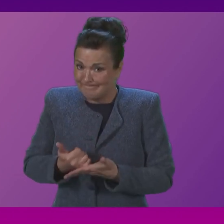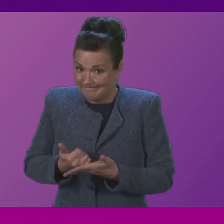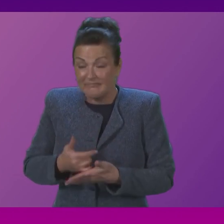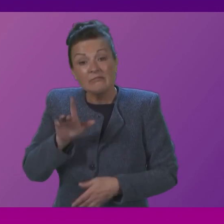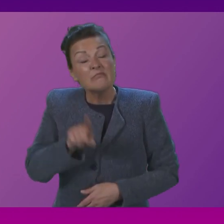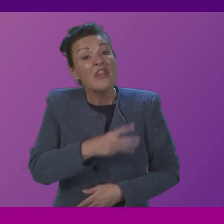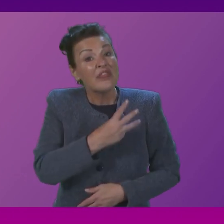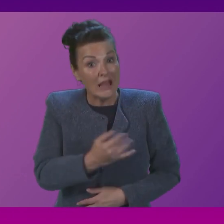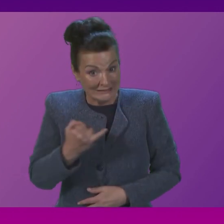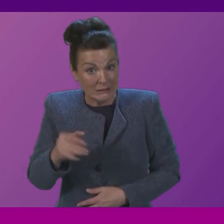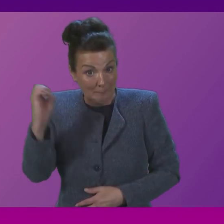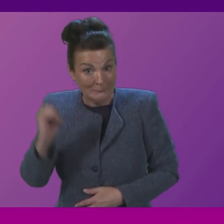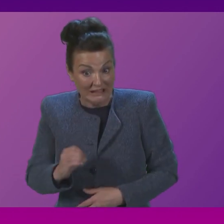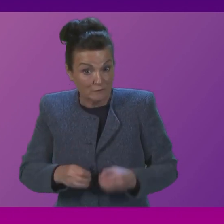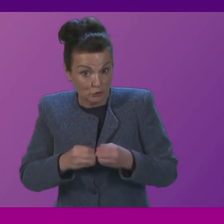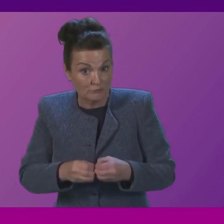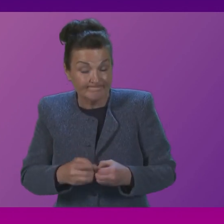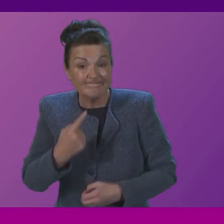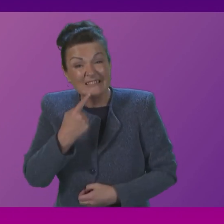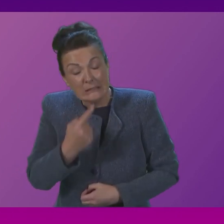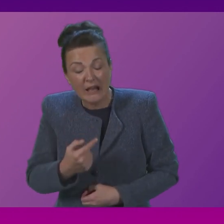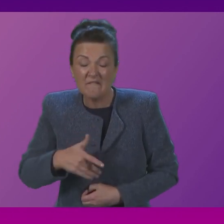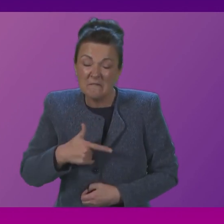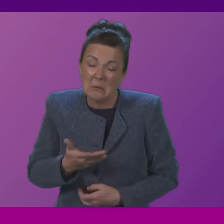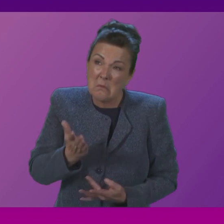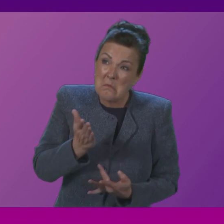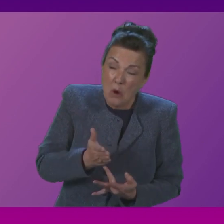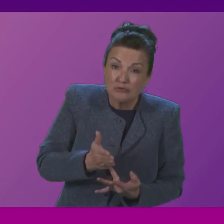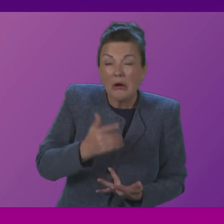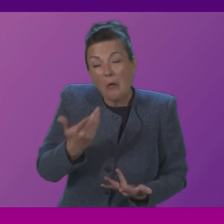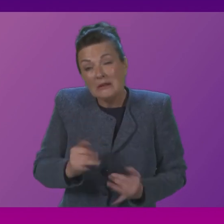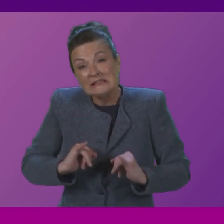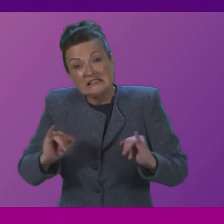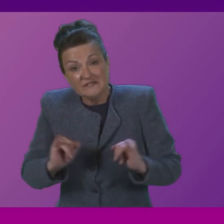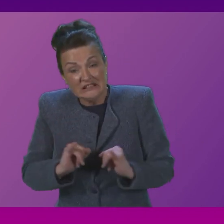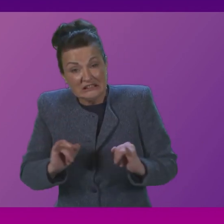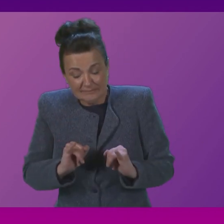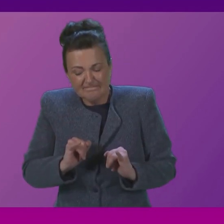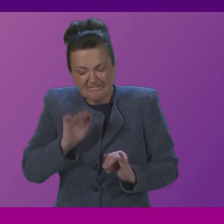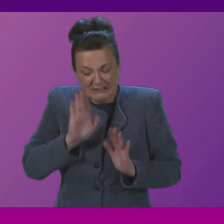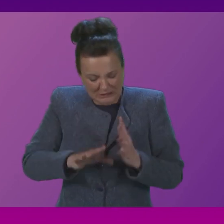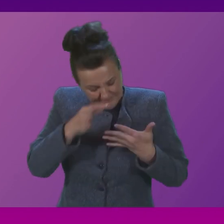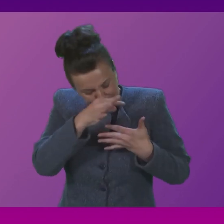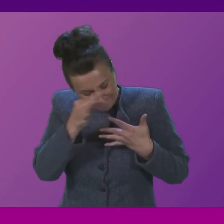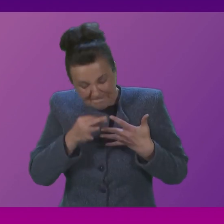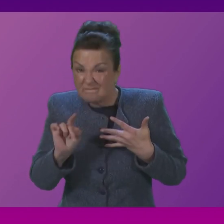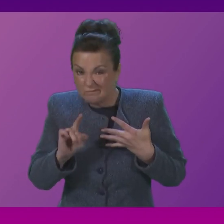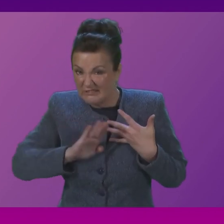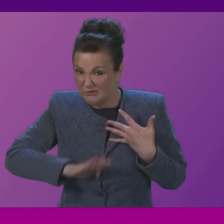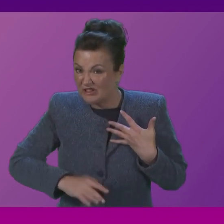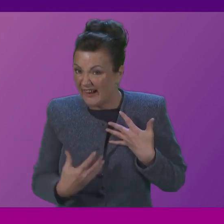36% reported either moderately severely or severely experiencing symptoms of depression